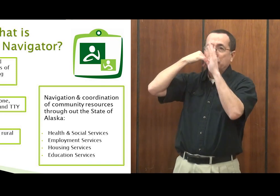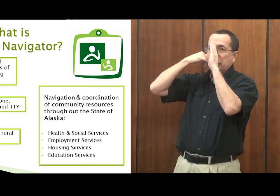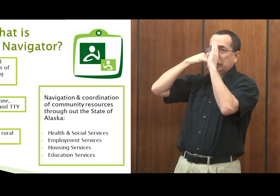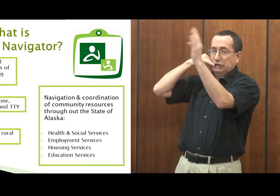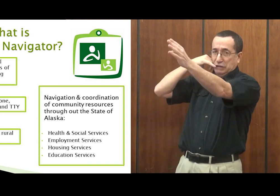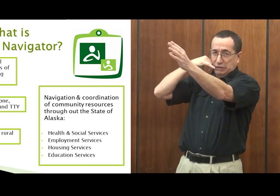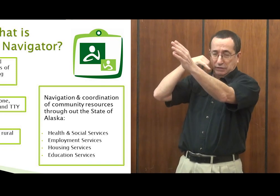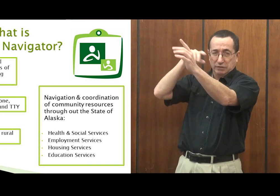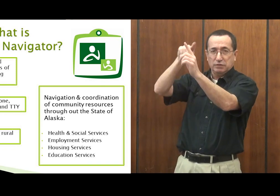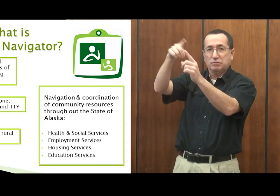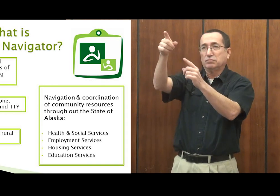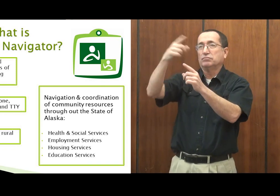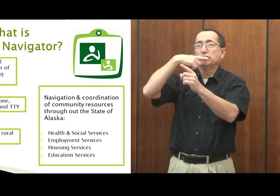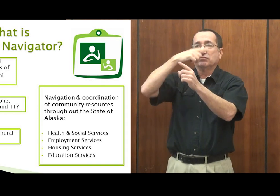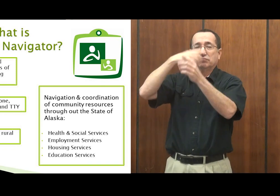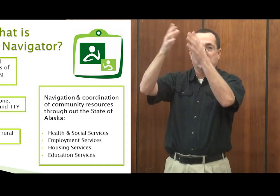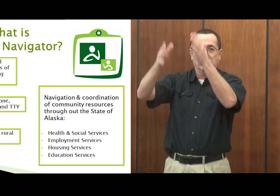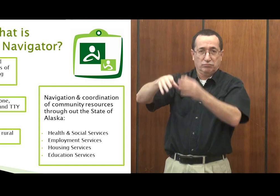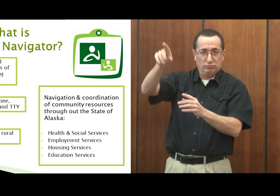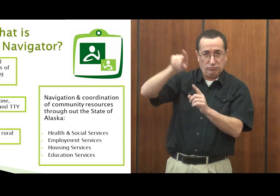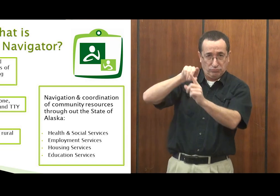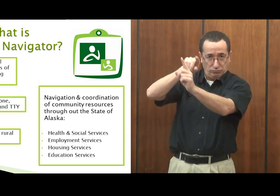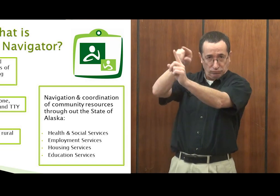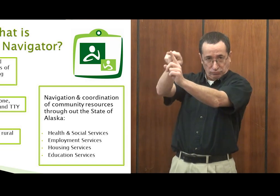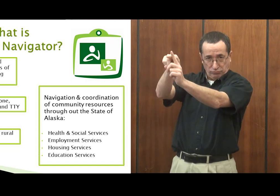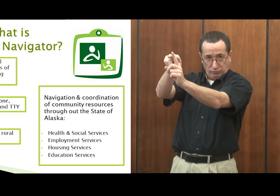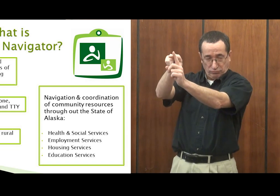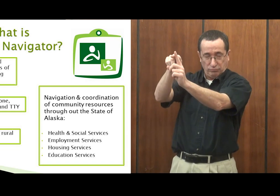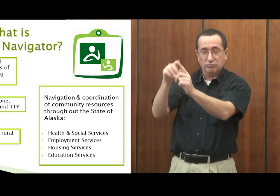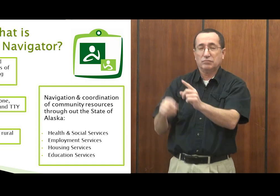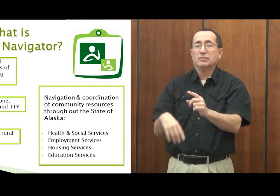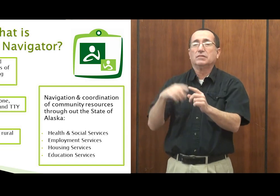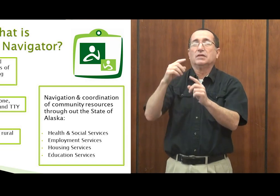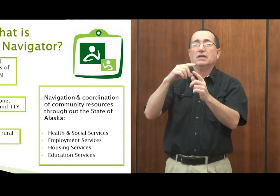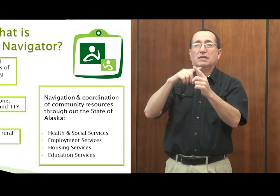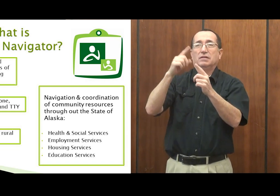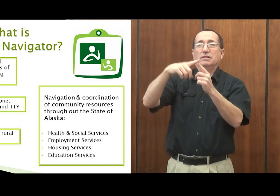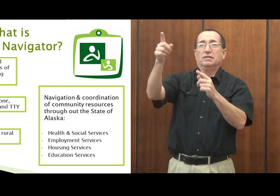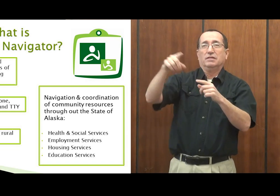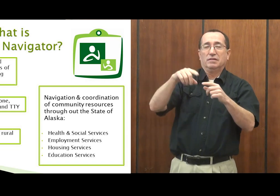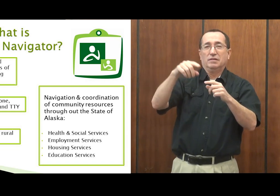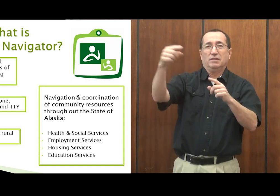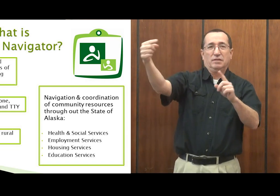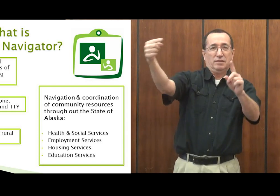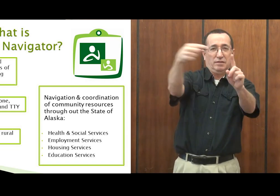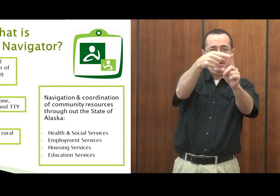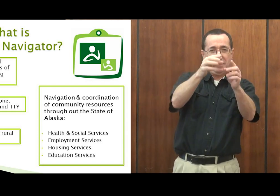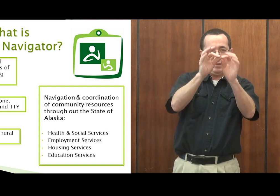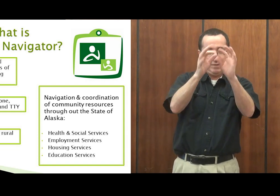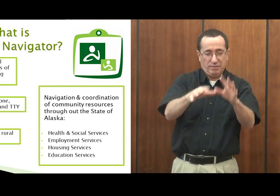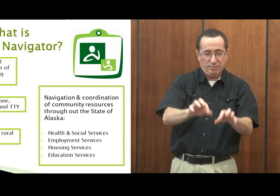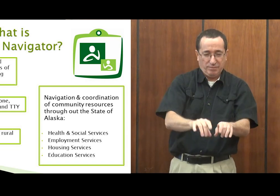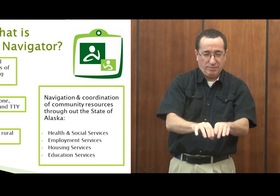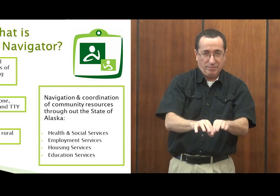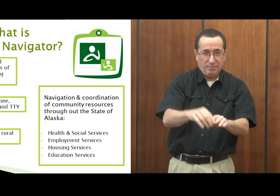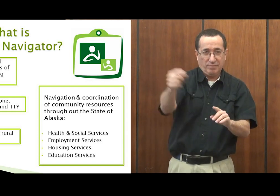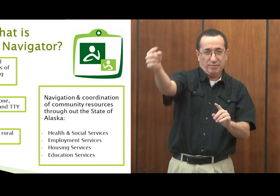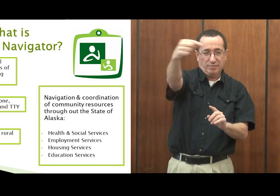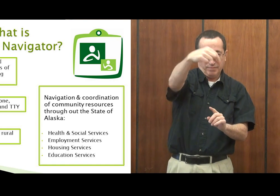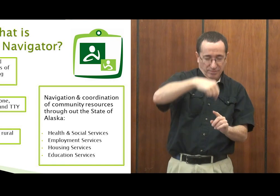lost their hearing later in life, but is still able to speak very clearly, you can place a phone call, but that phone